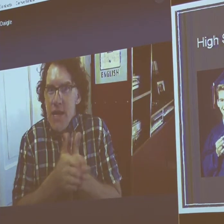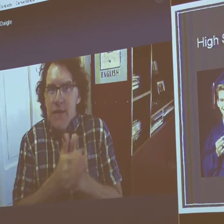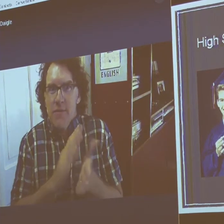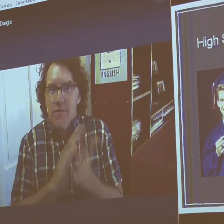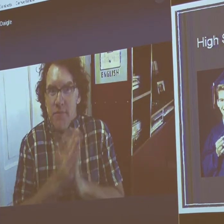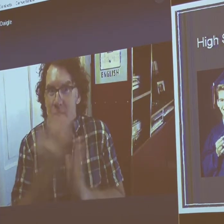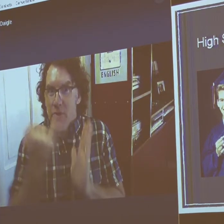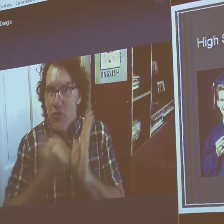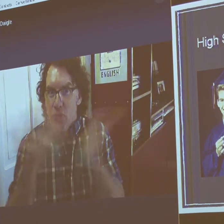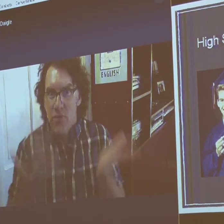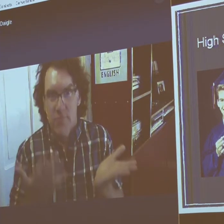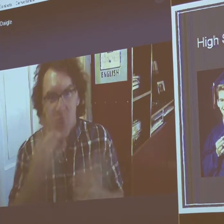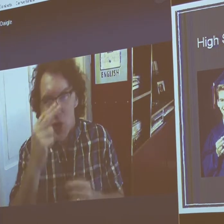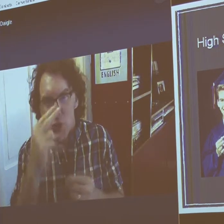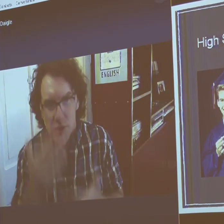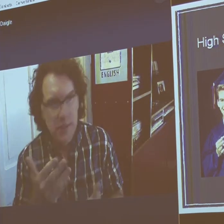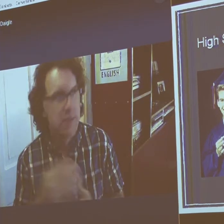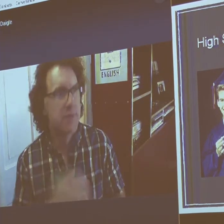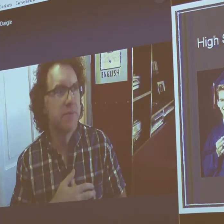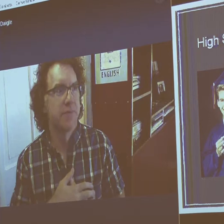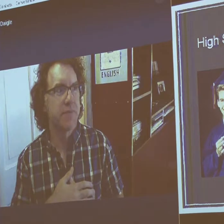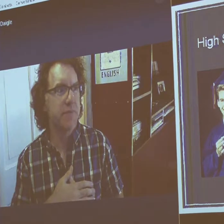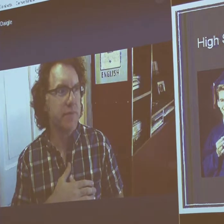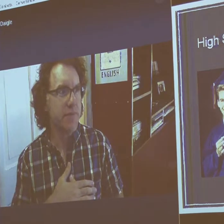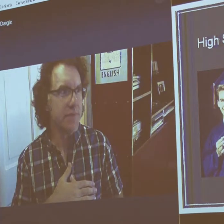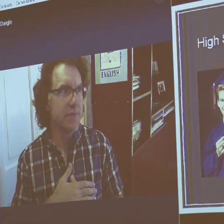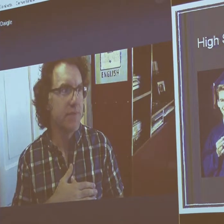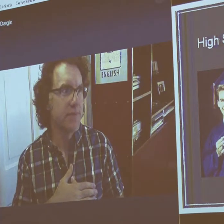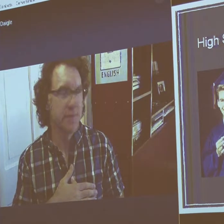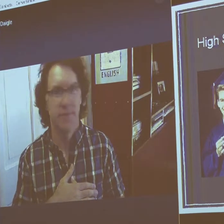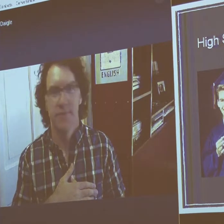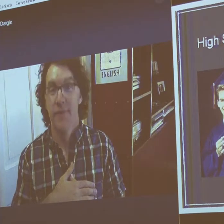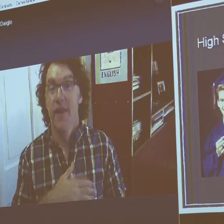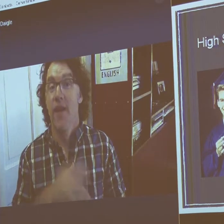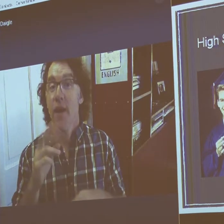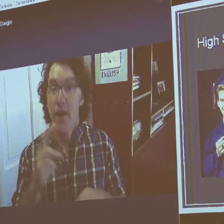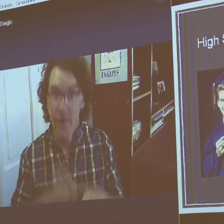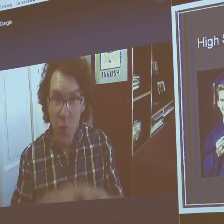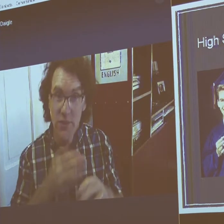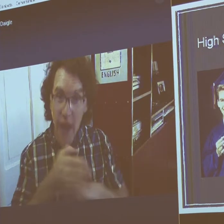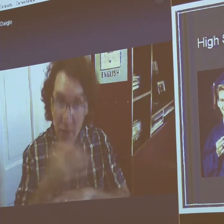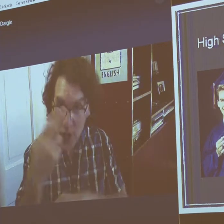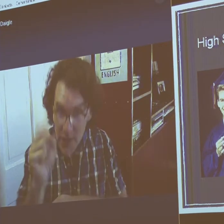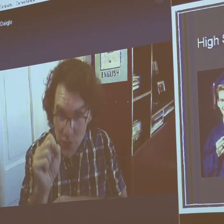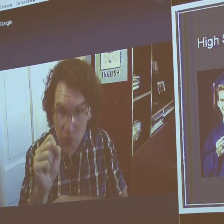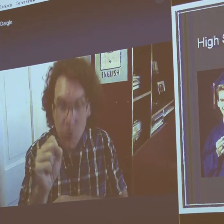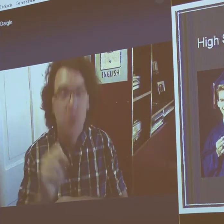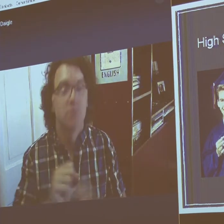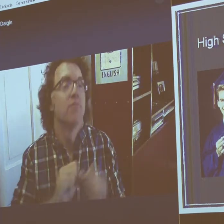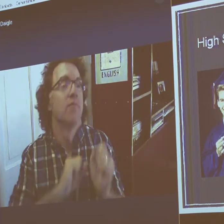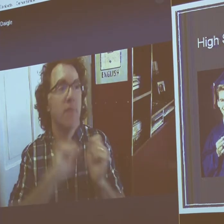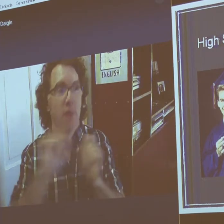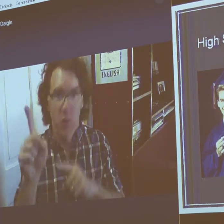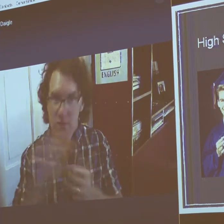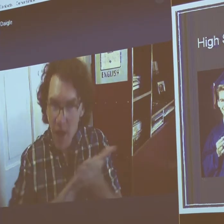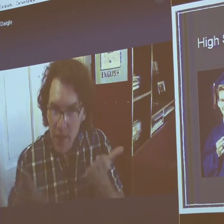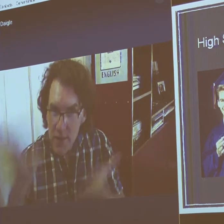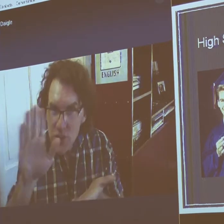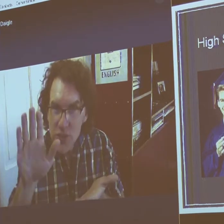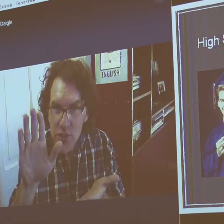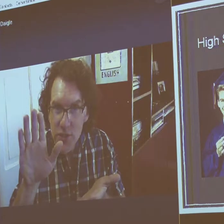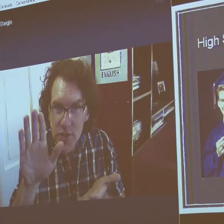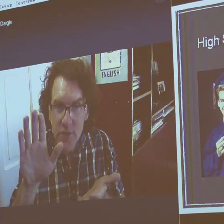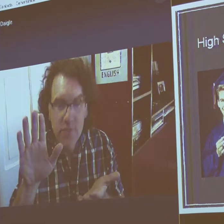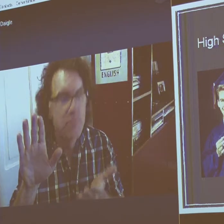So then that really inspired me even more to pursue my art. And then after high school,